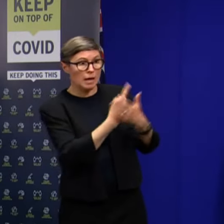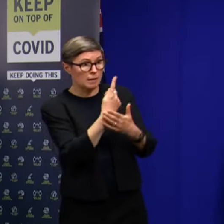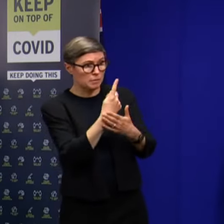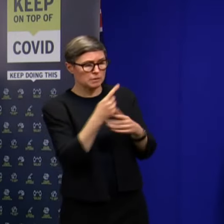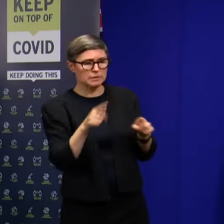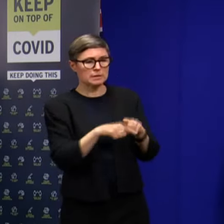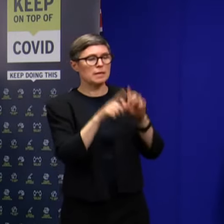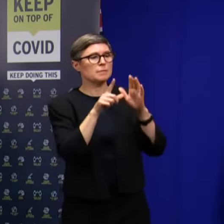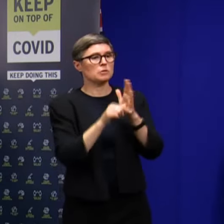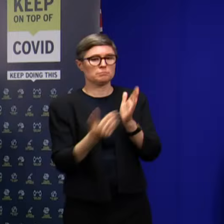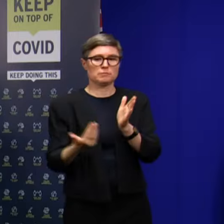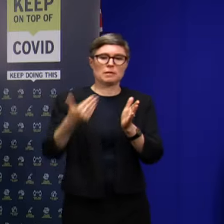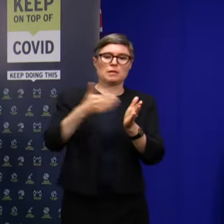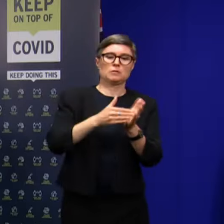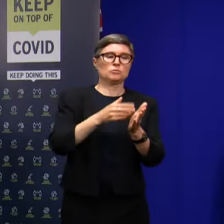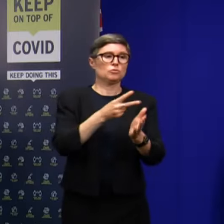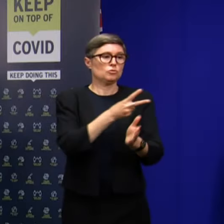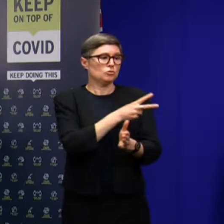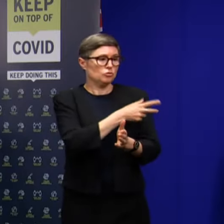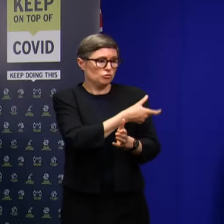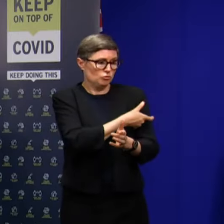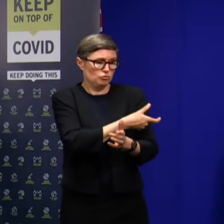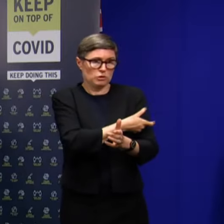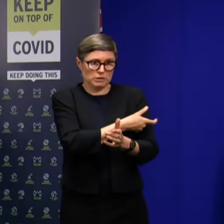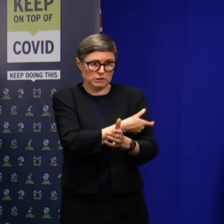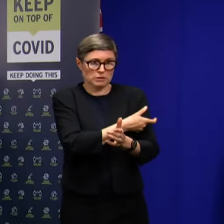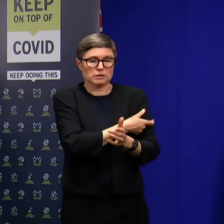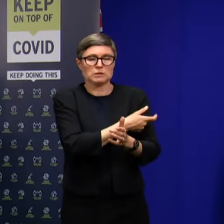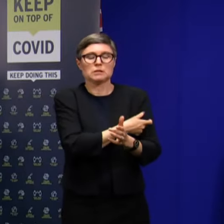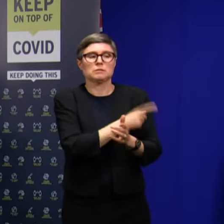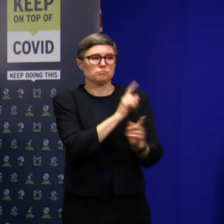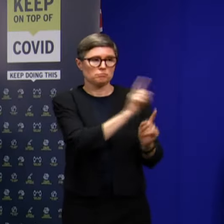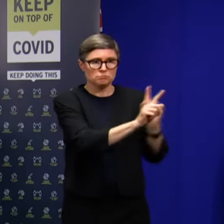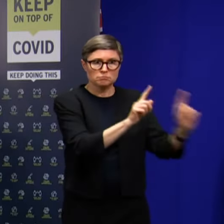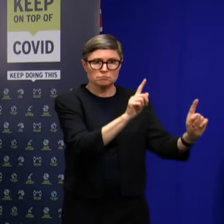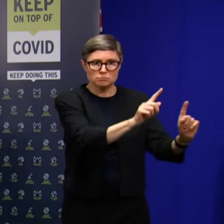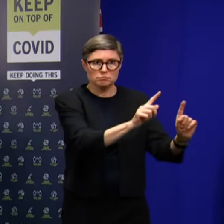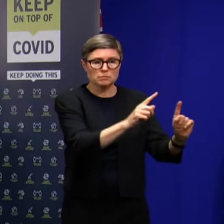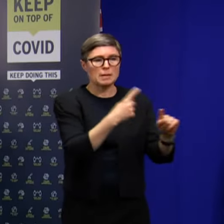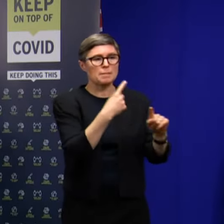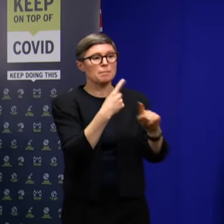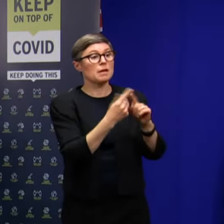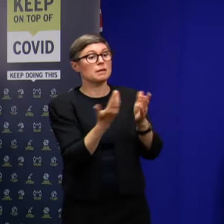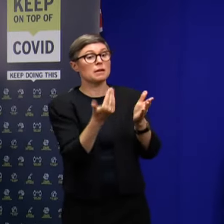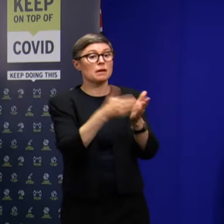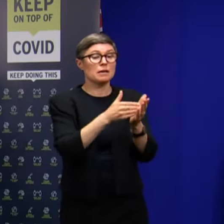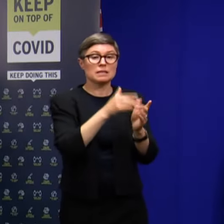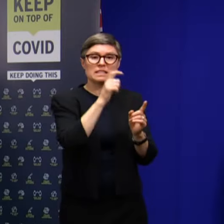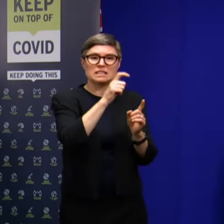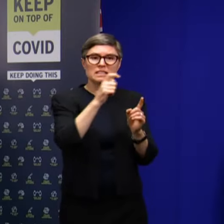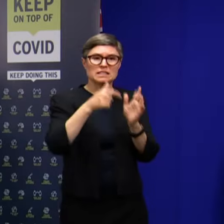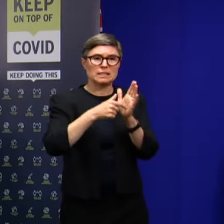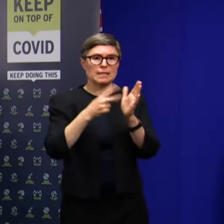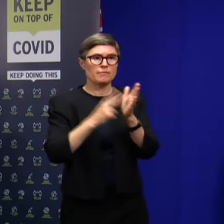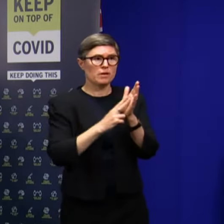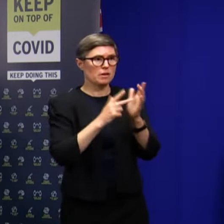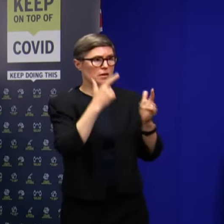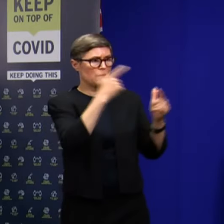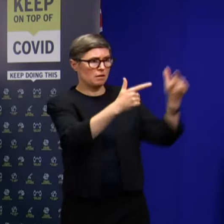have strengthened the security arrangements and importantly, we are increasing the level of CCTV at that facility.